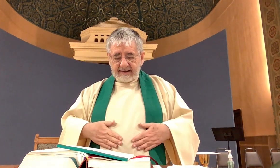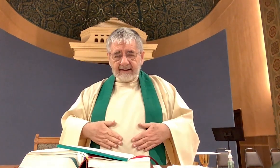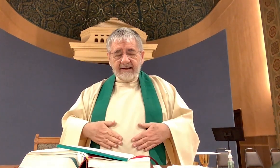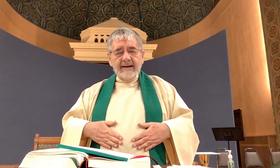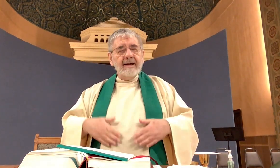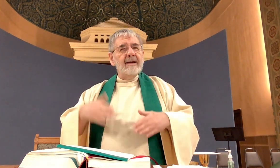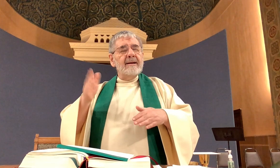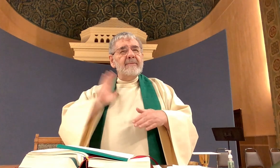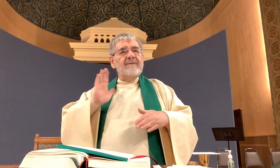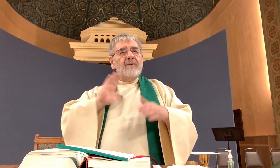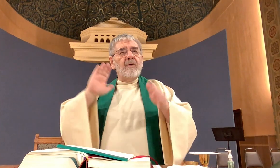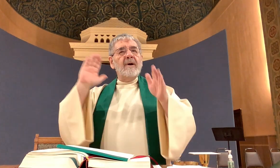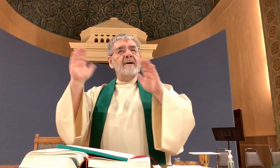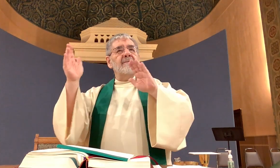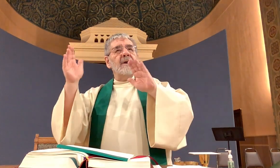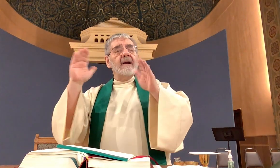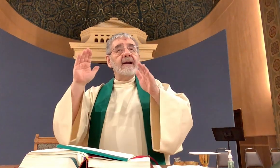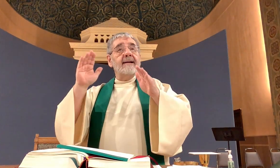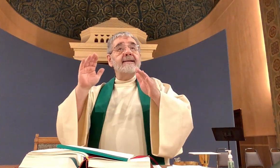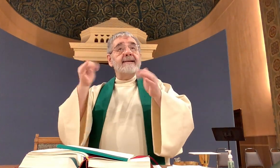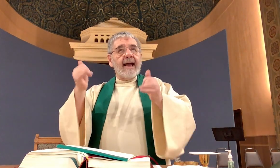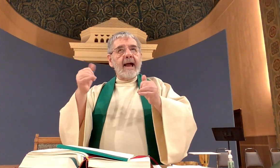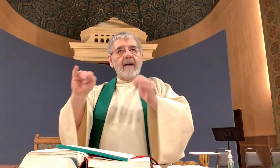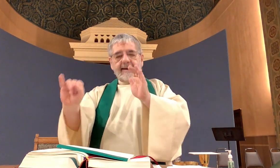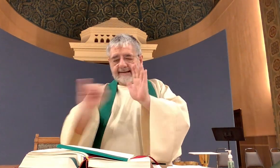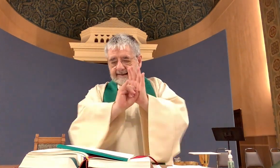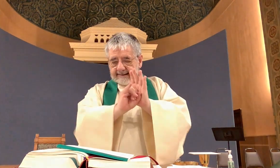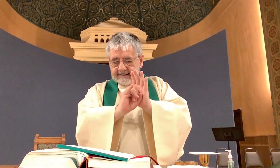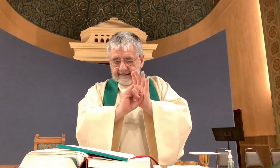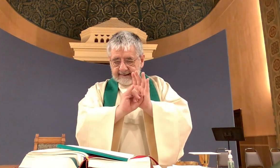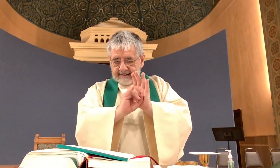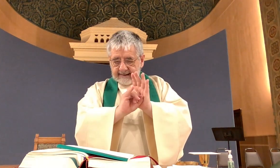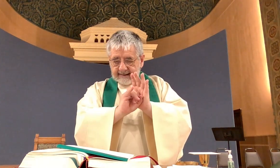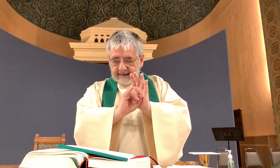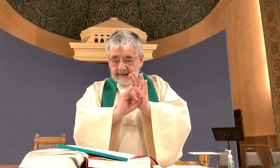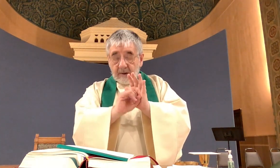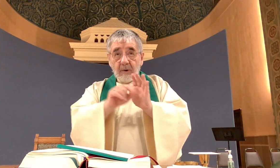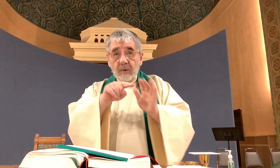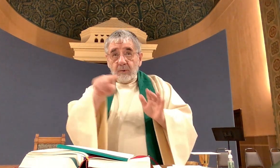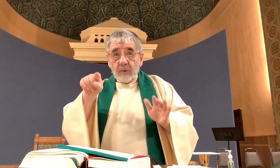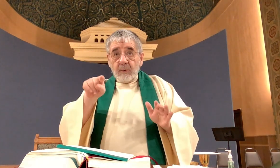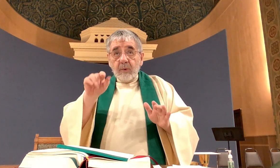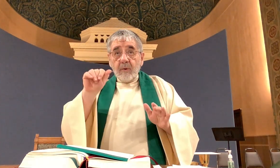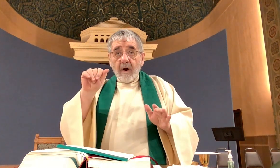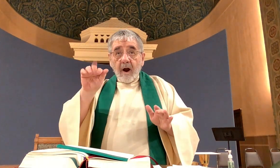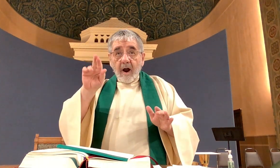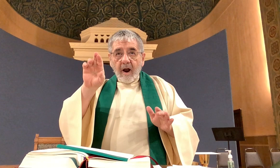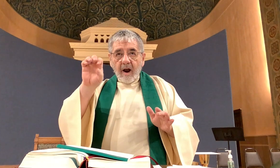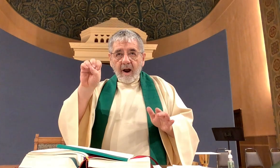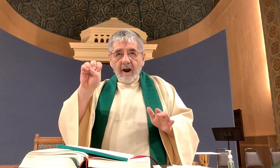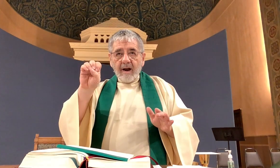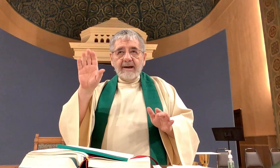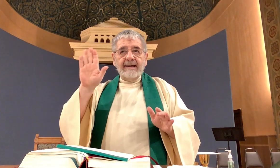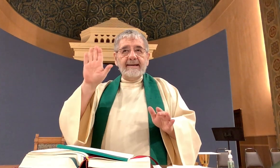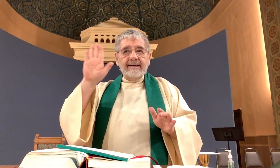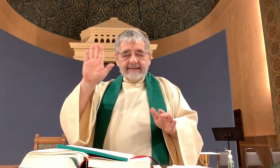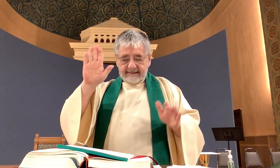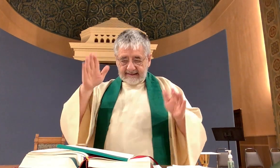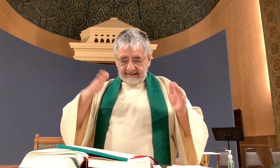Christ's body before it was a comparison but now it is clearly named you are